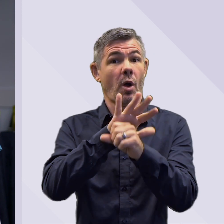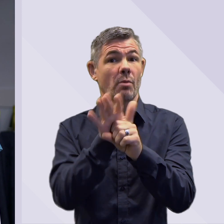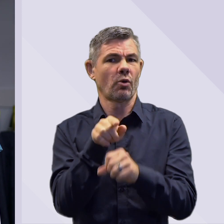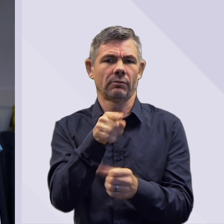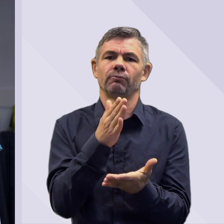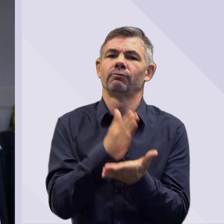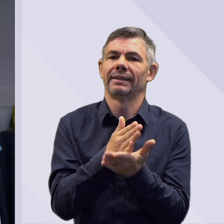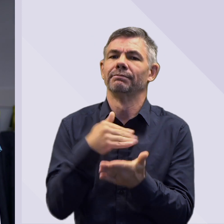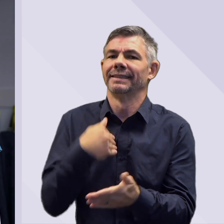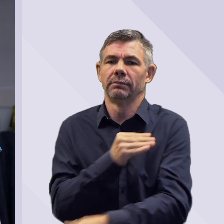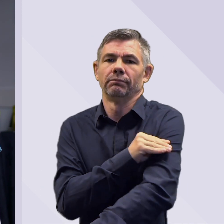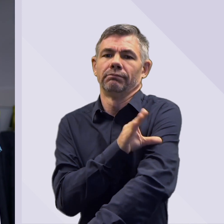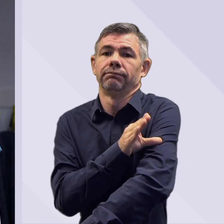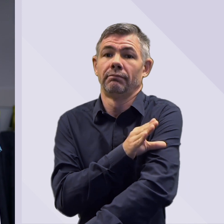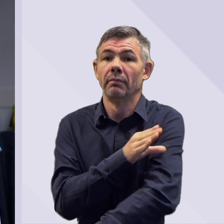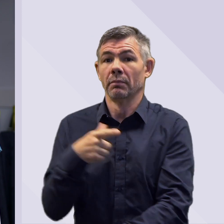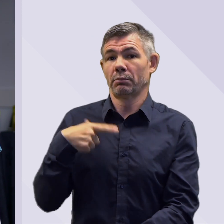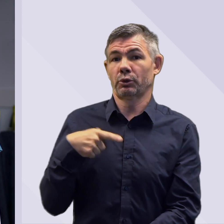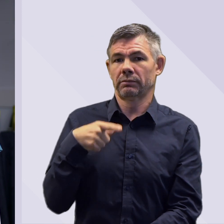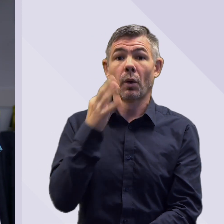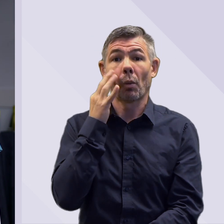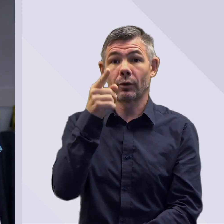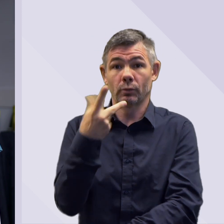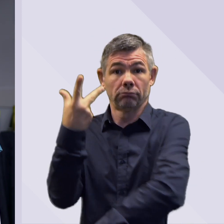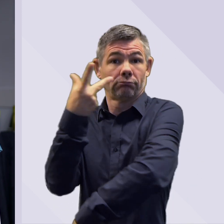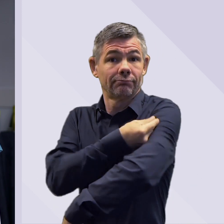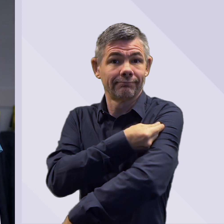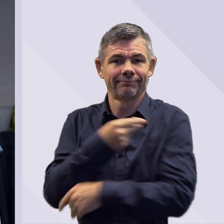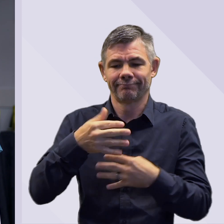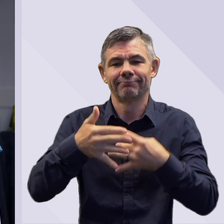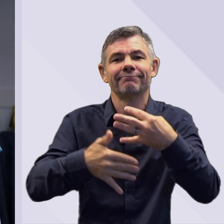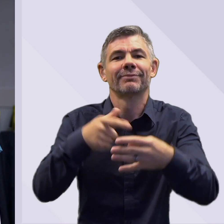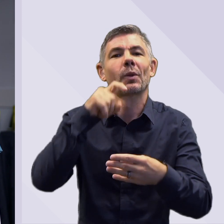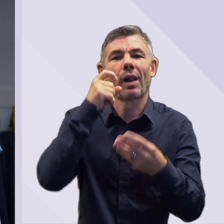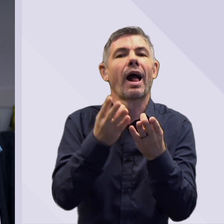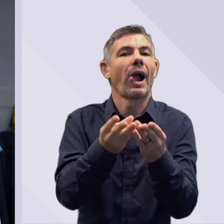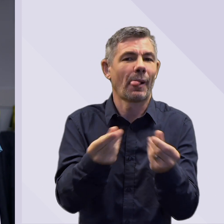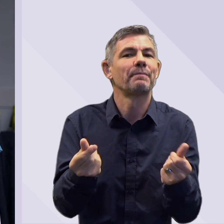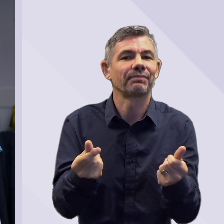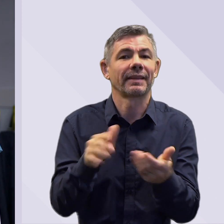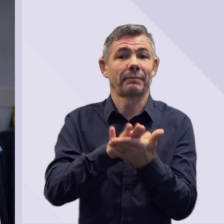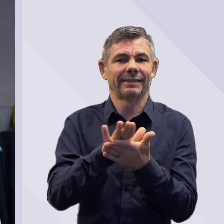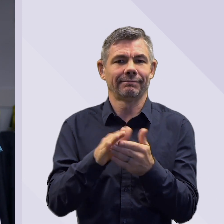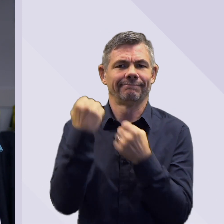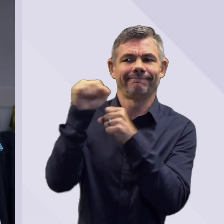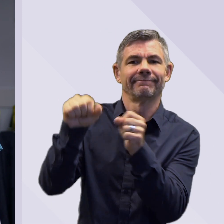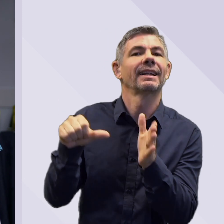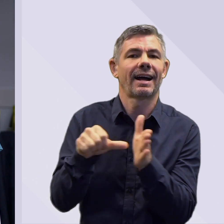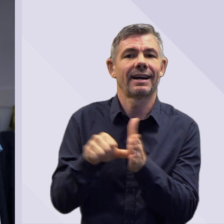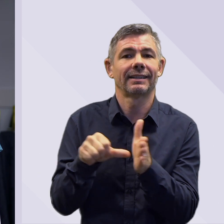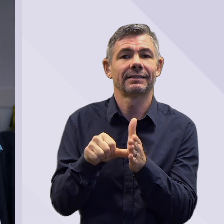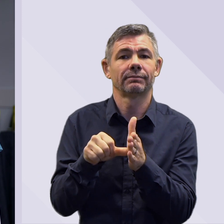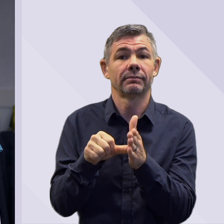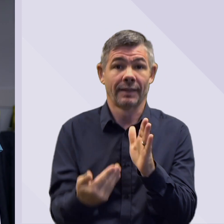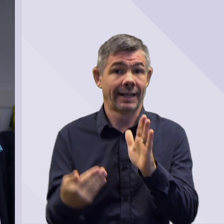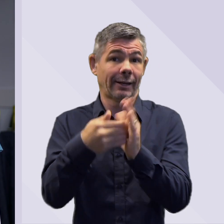For Omicron the booster is really important because over time our immunity does wane and